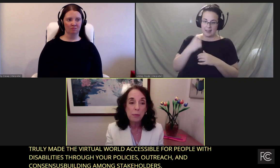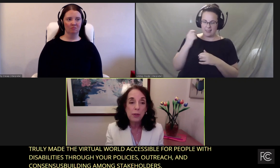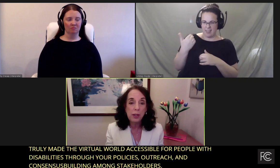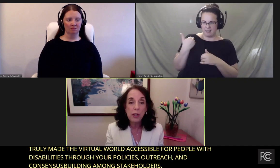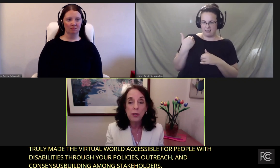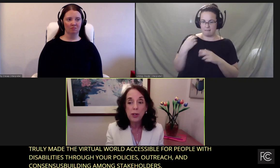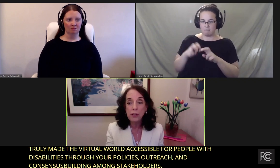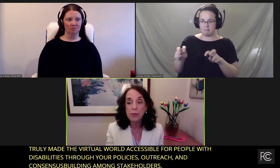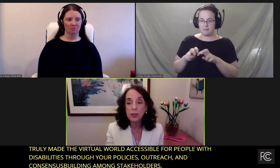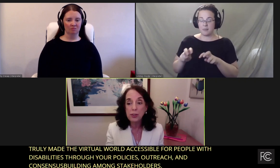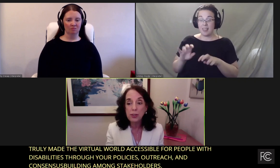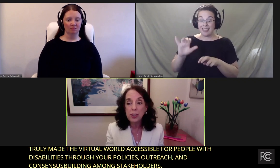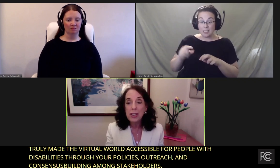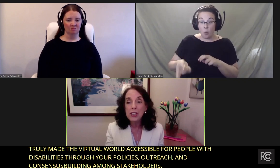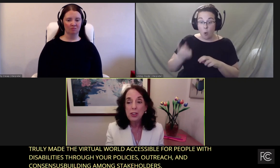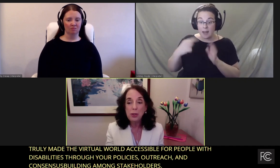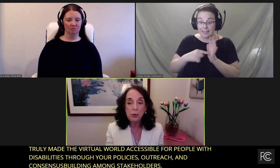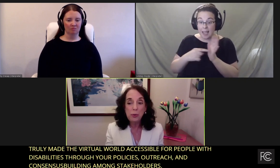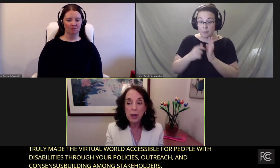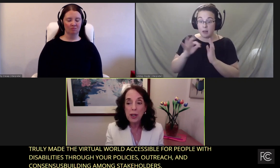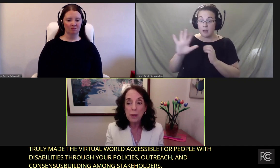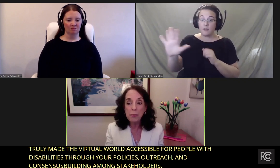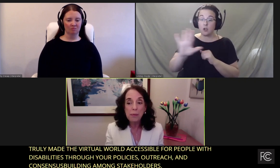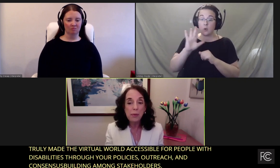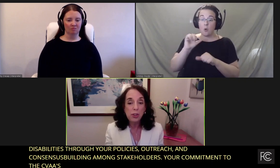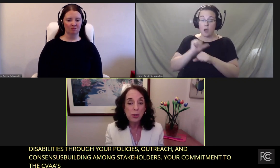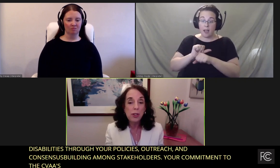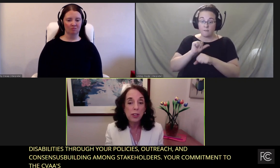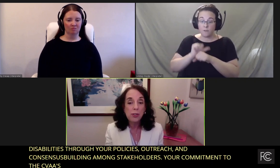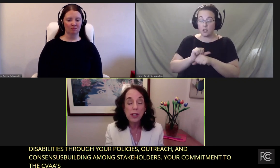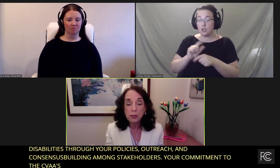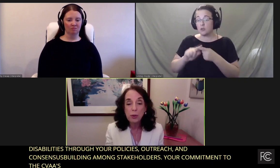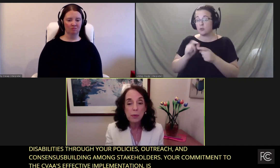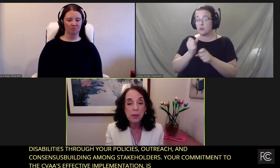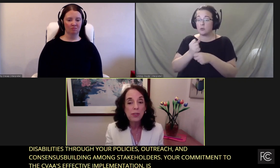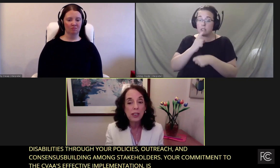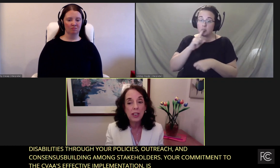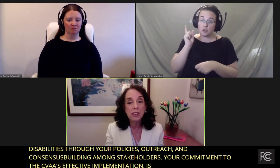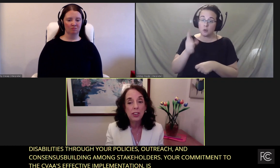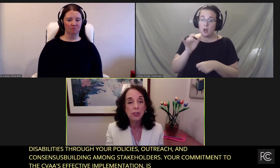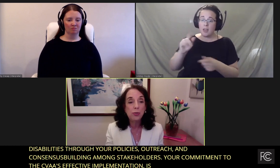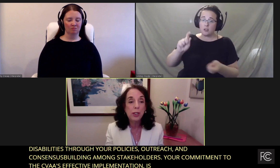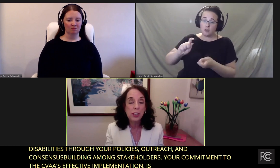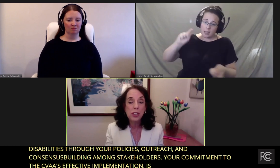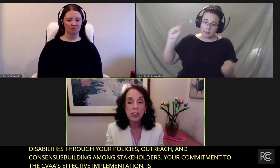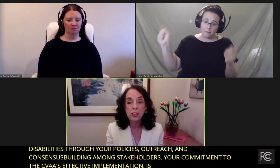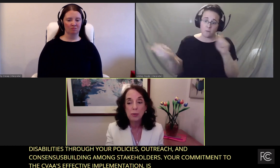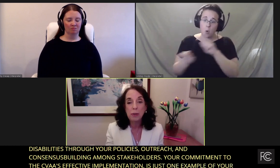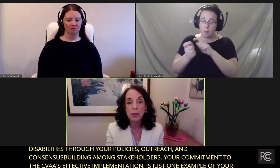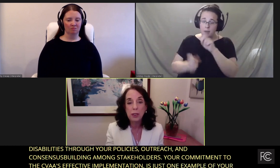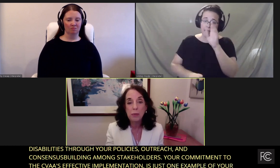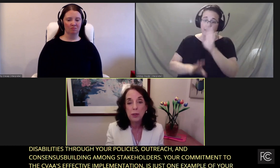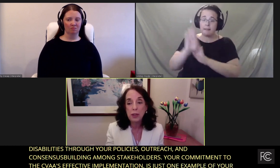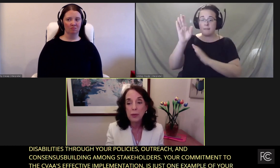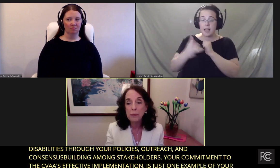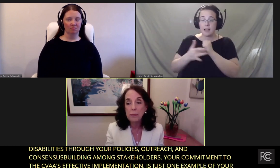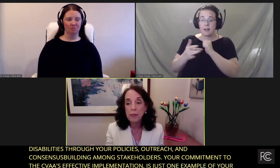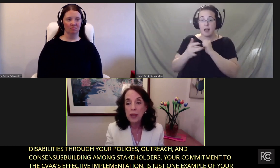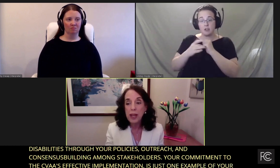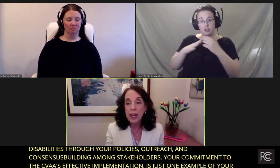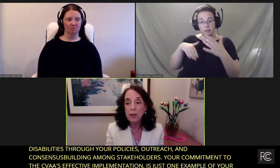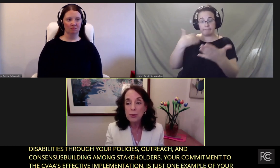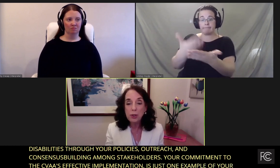one example of your efforts to ensure that transformative technologies reach the disability community.